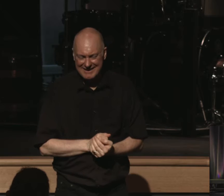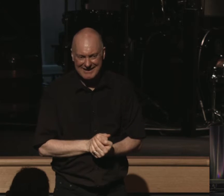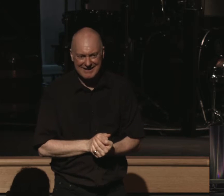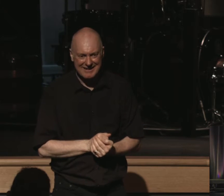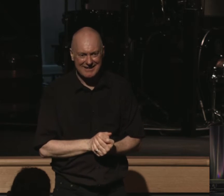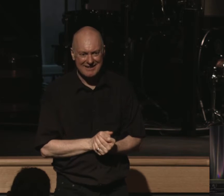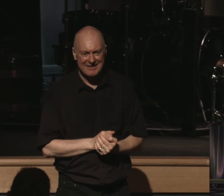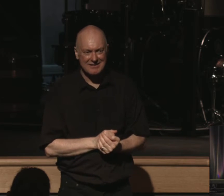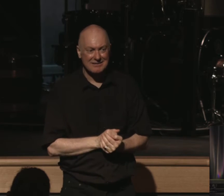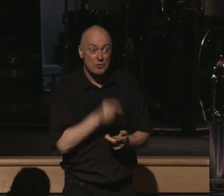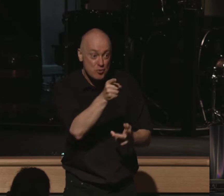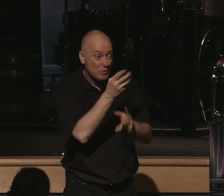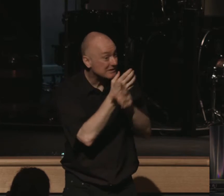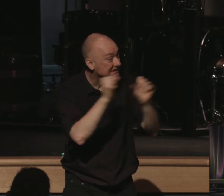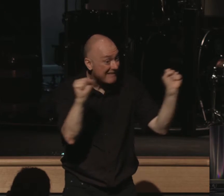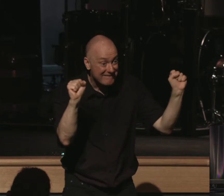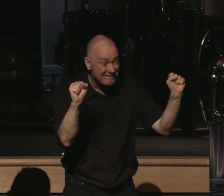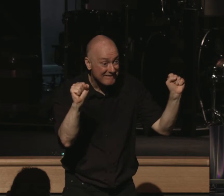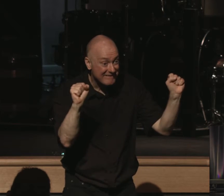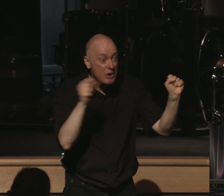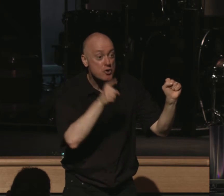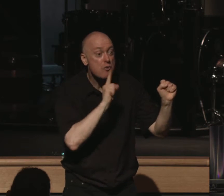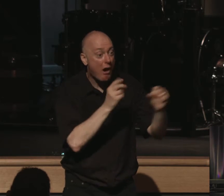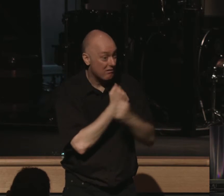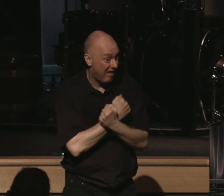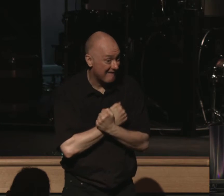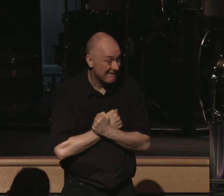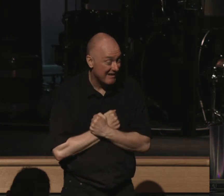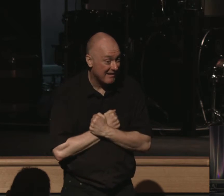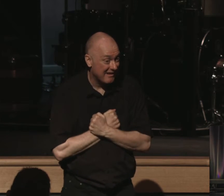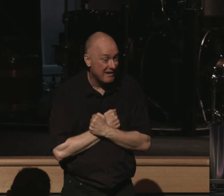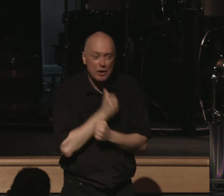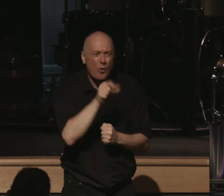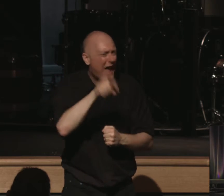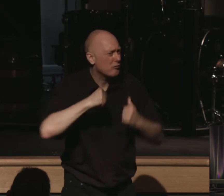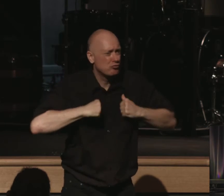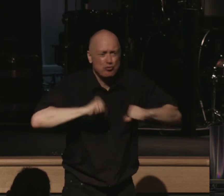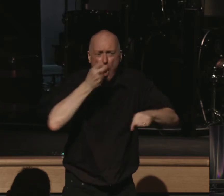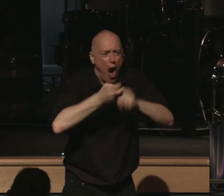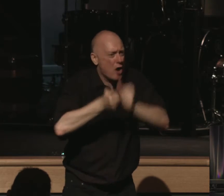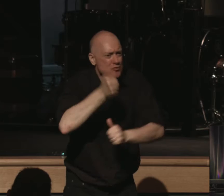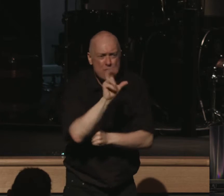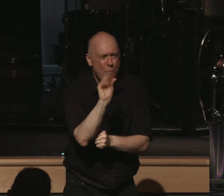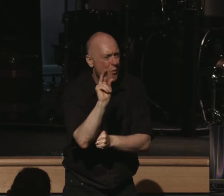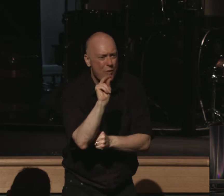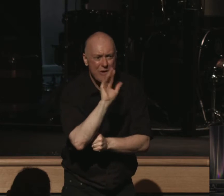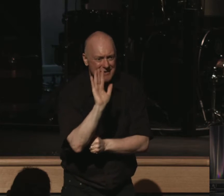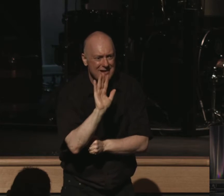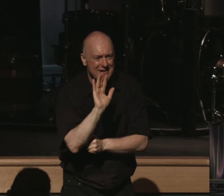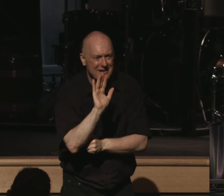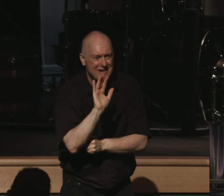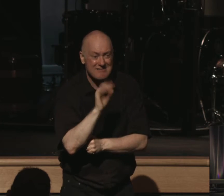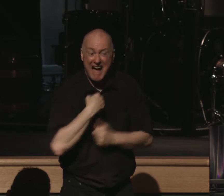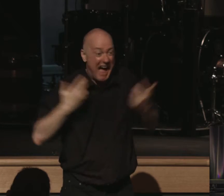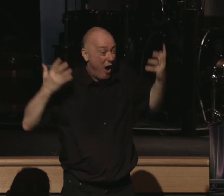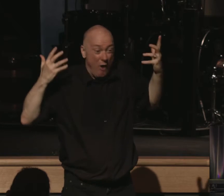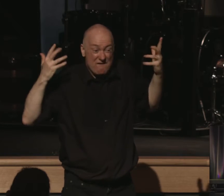You're safe. You're loved. You don't have to try any harder. I finished the work.